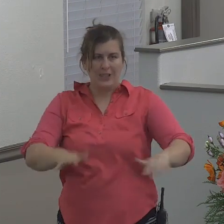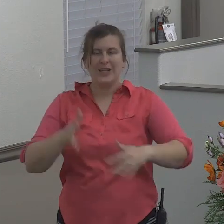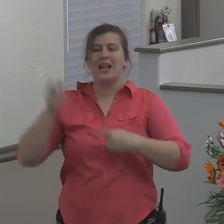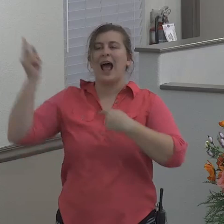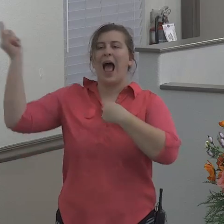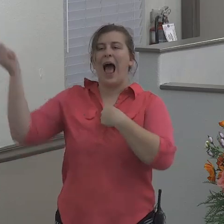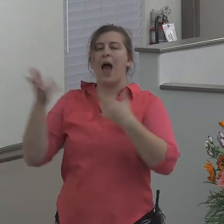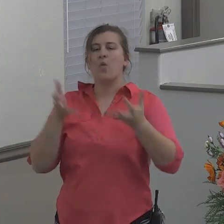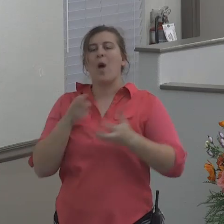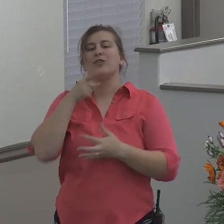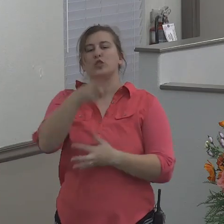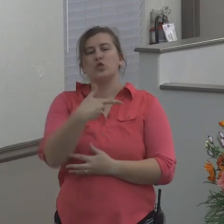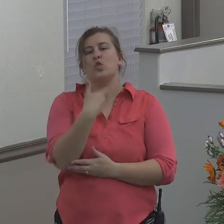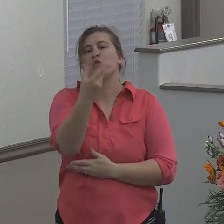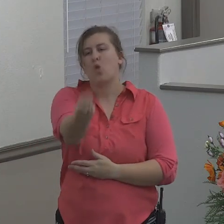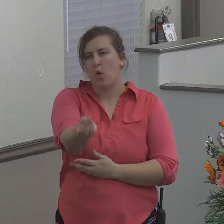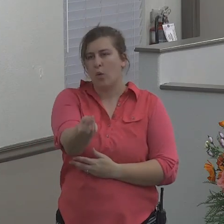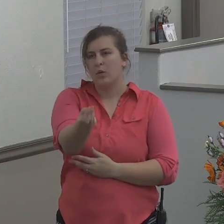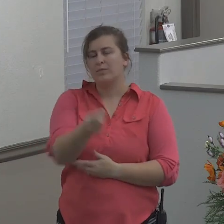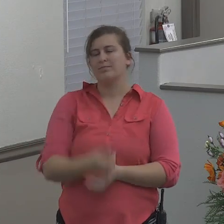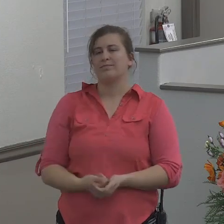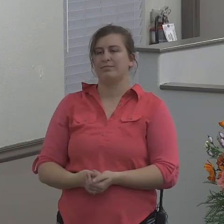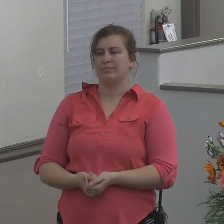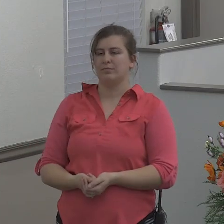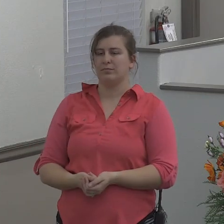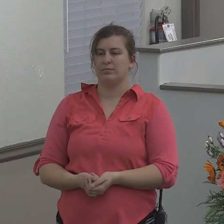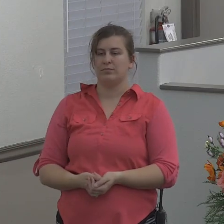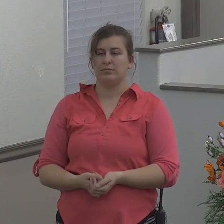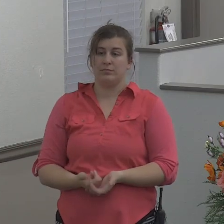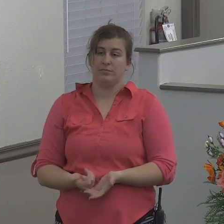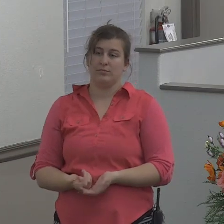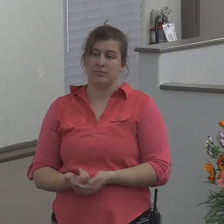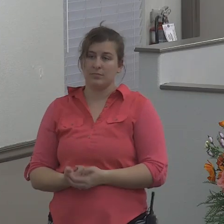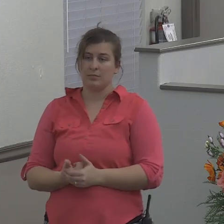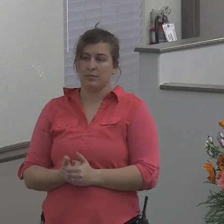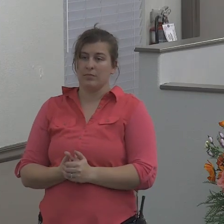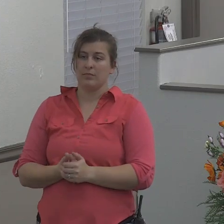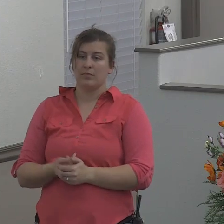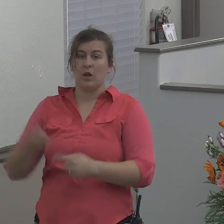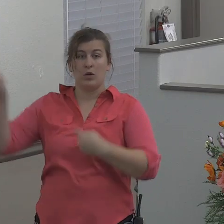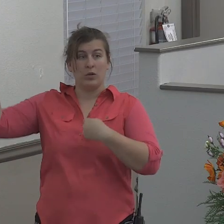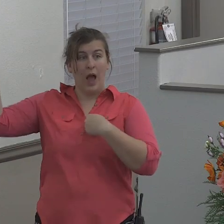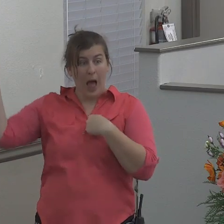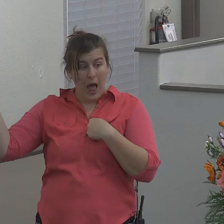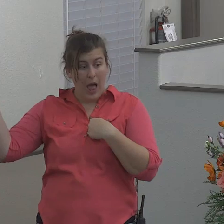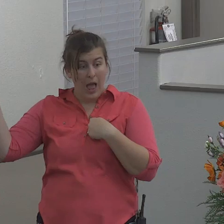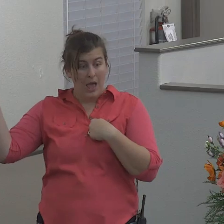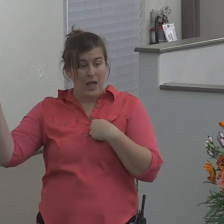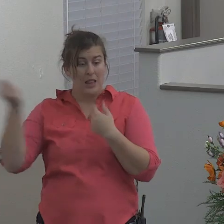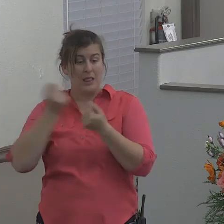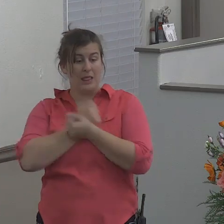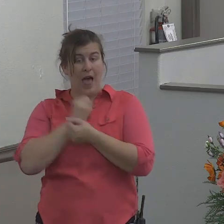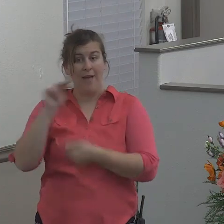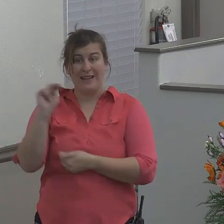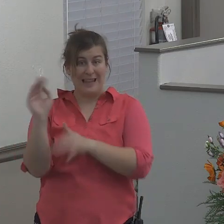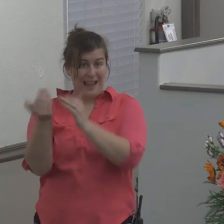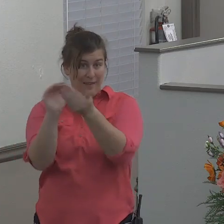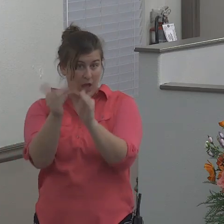and that's exactly what he said to Jonah he told Jonah I love the Ninevites